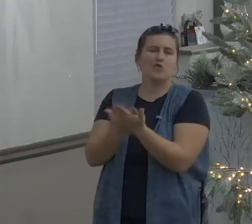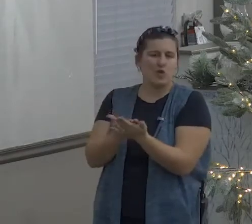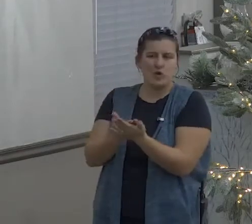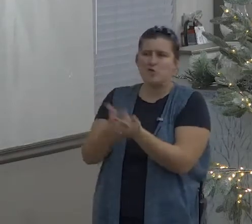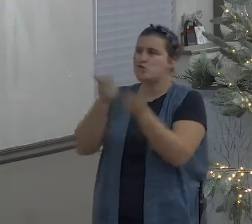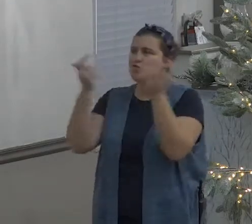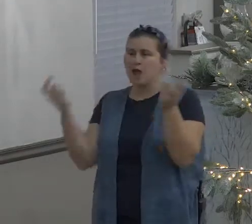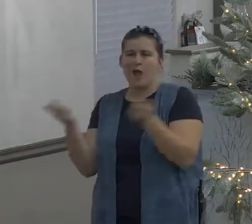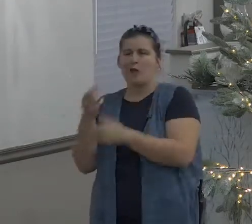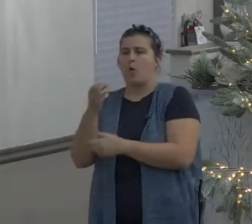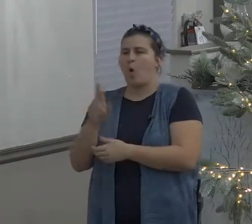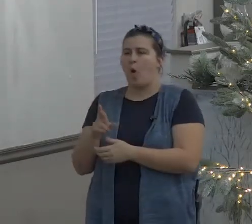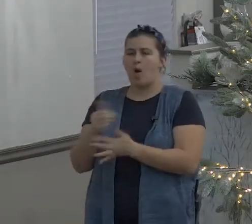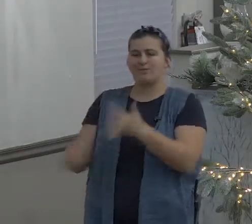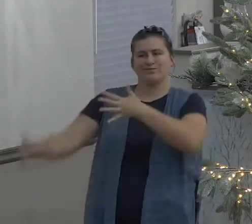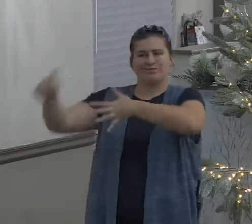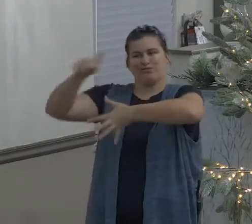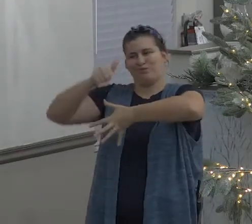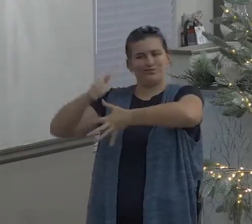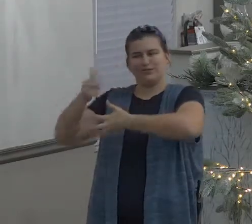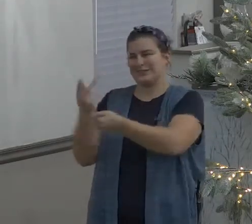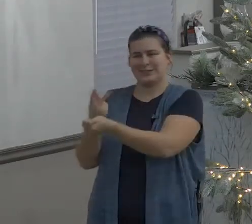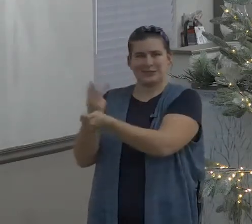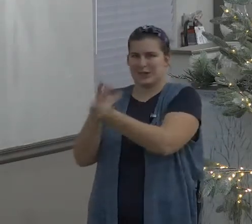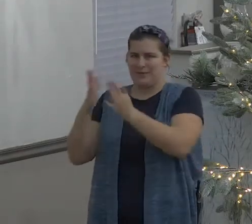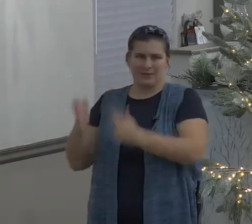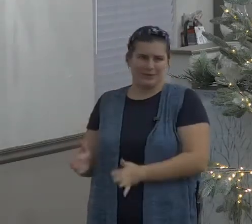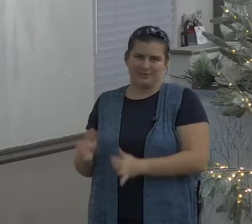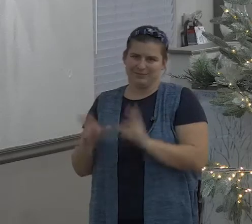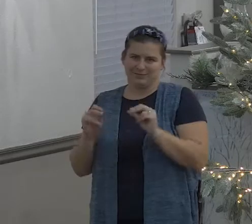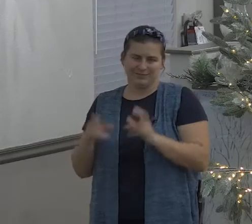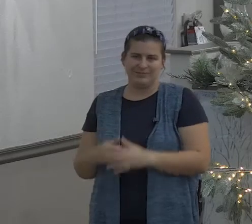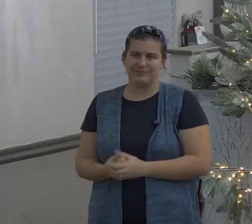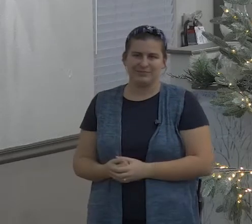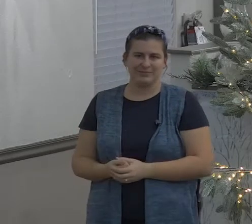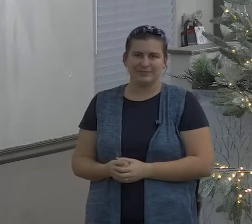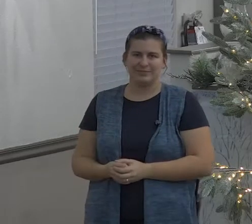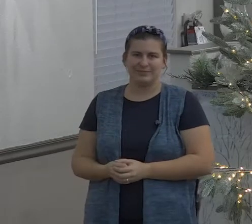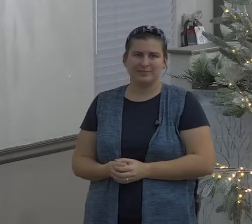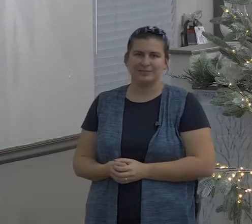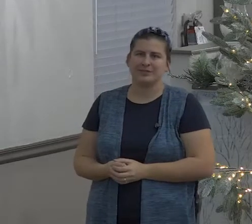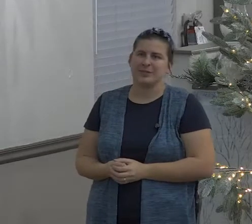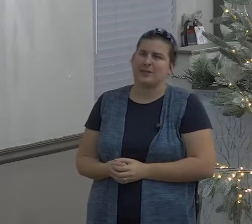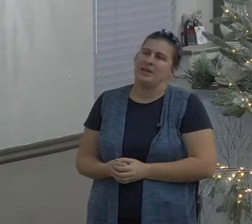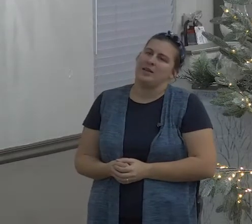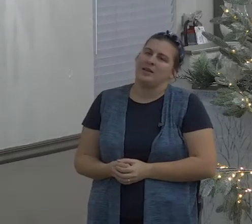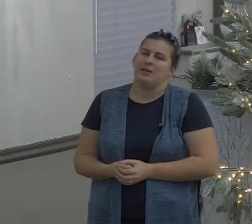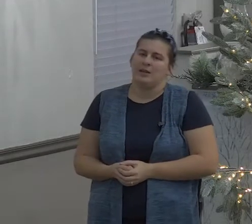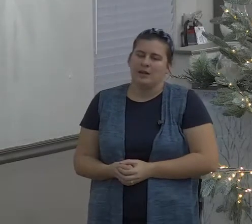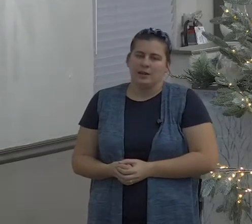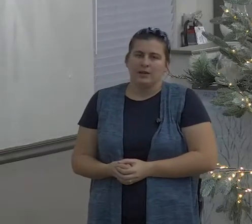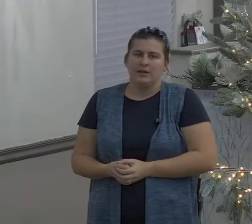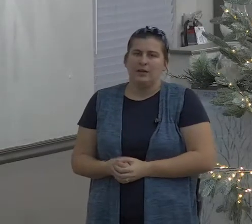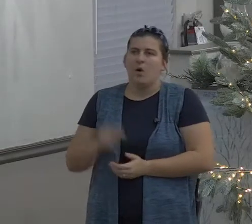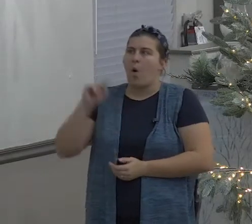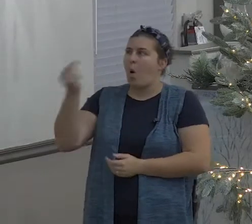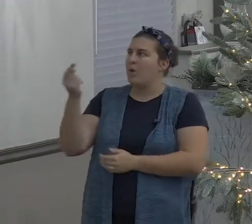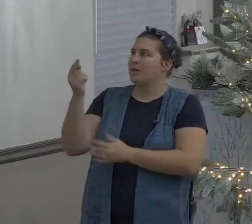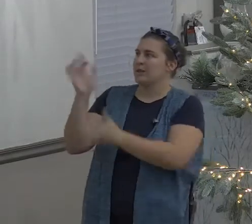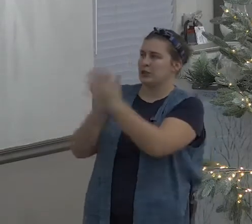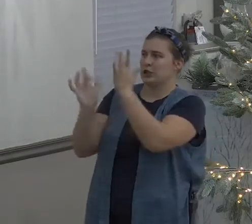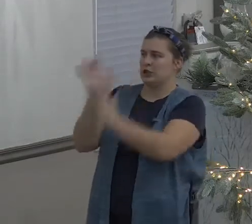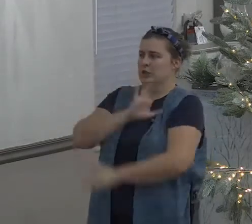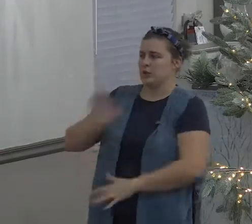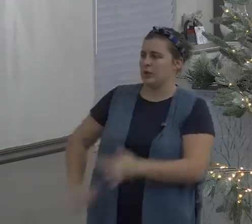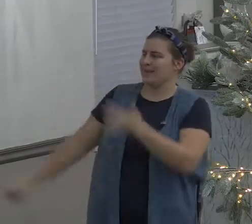are ministering the word of God and although pastors are often referred to as shepherds as well they're not the good